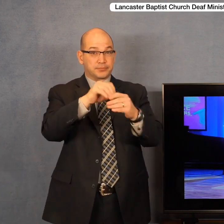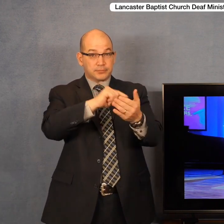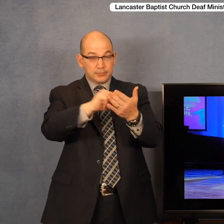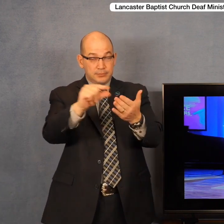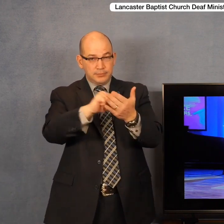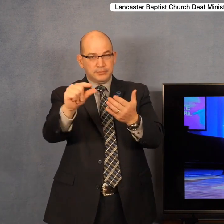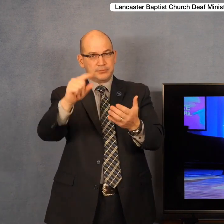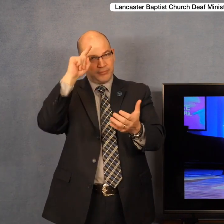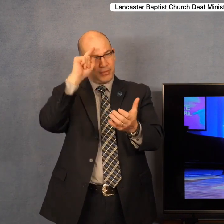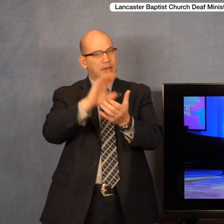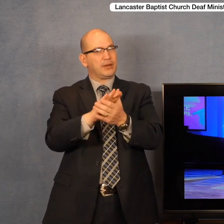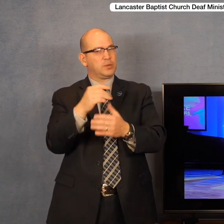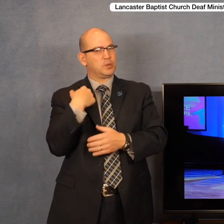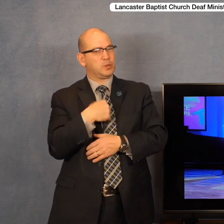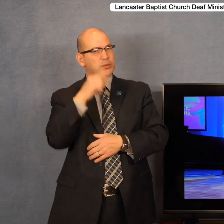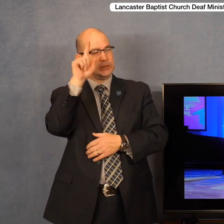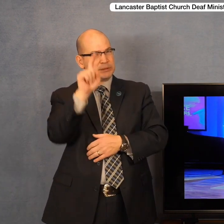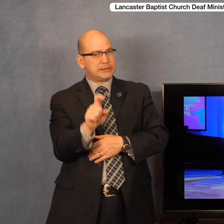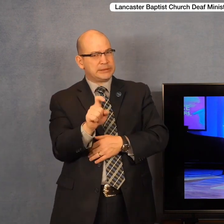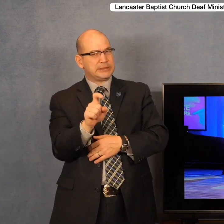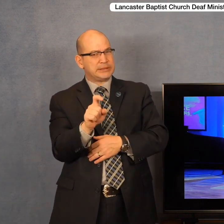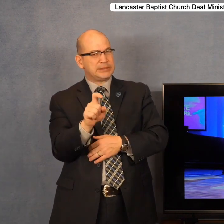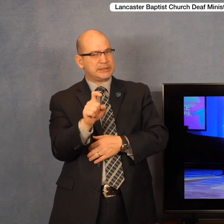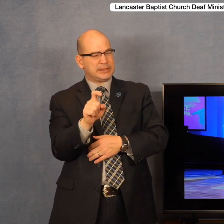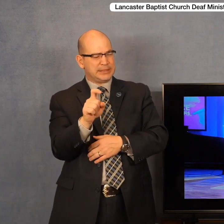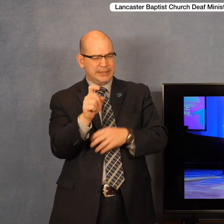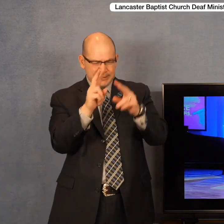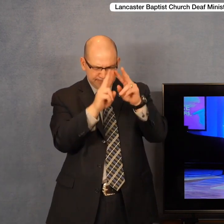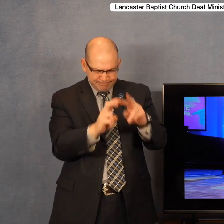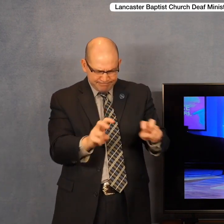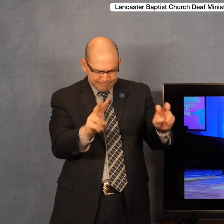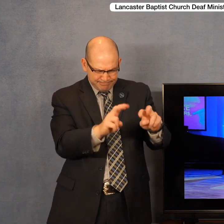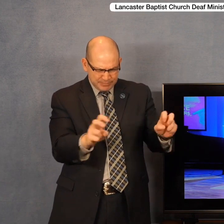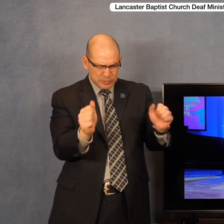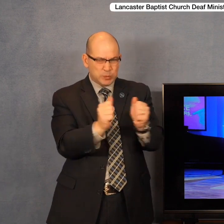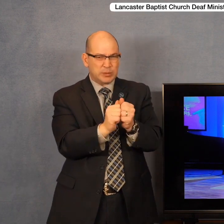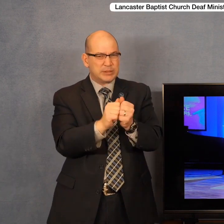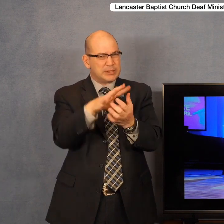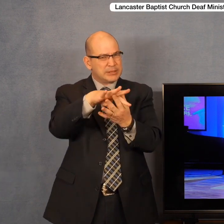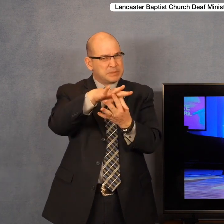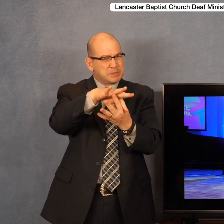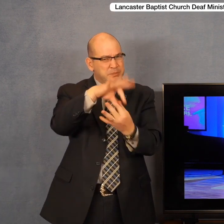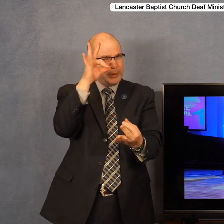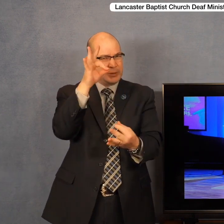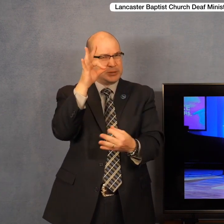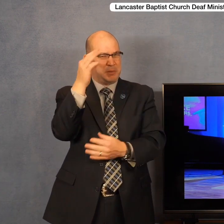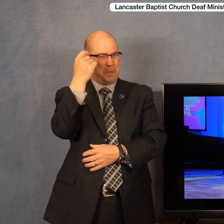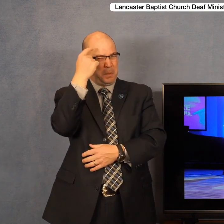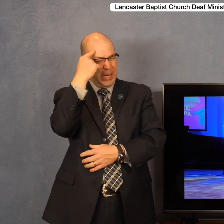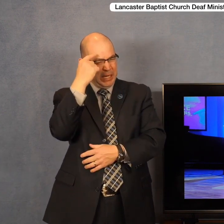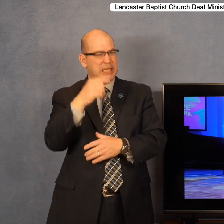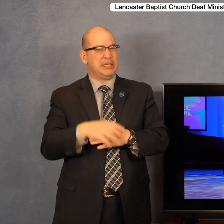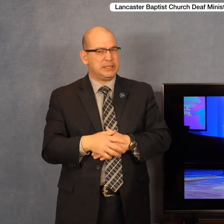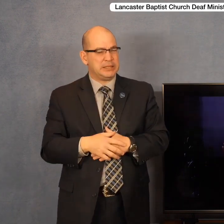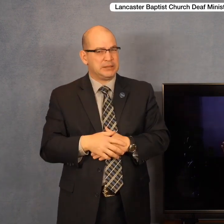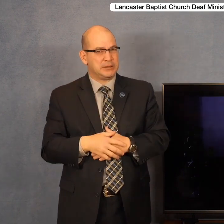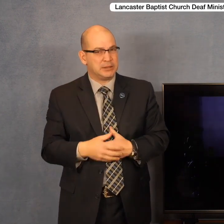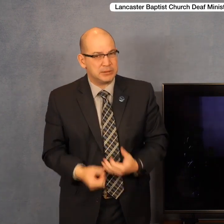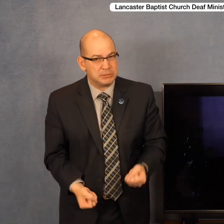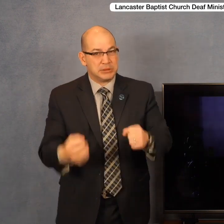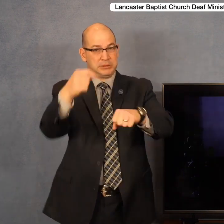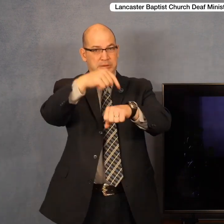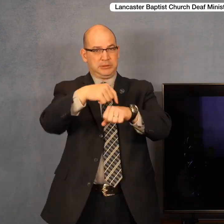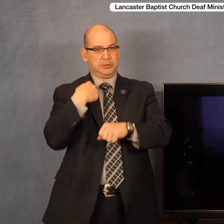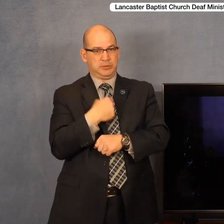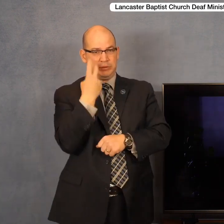I believe we need to see it from a spiritual perspective. We need a spiritual diagnosis. Oftentimes, we see circumstances